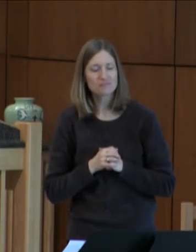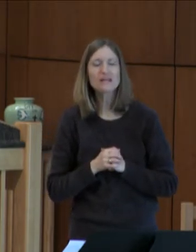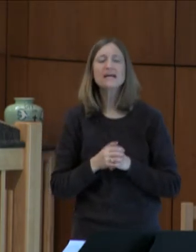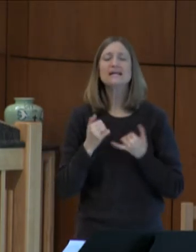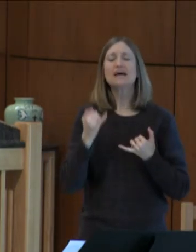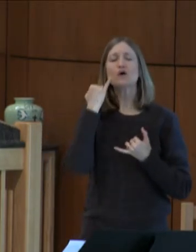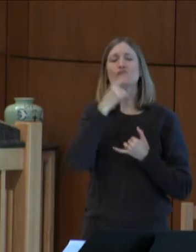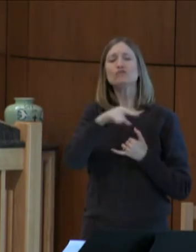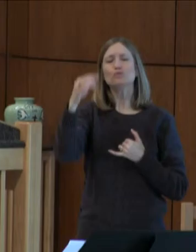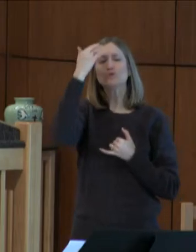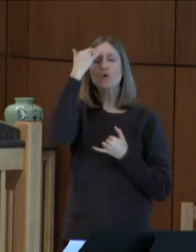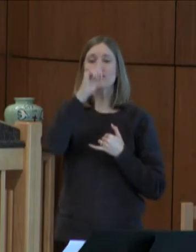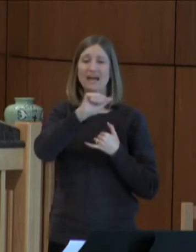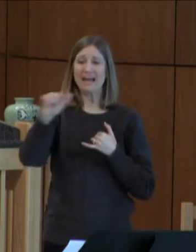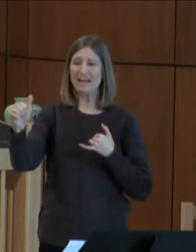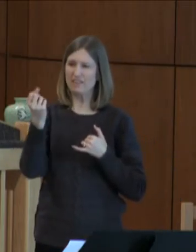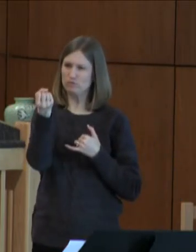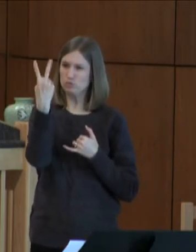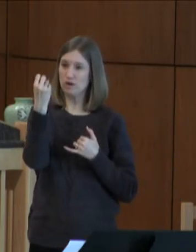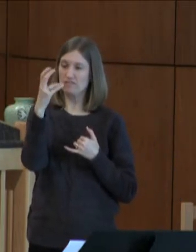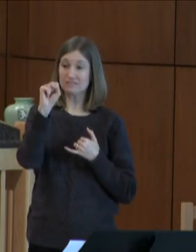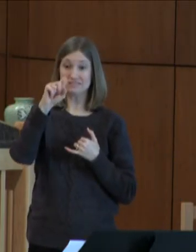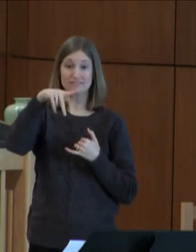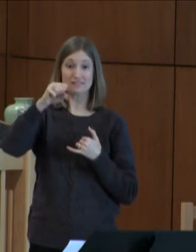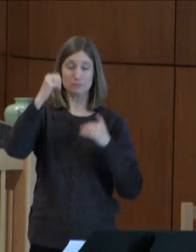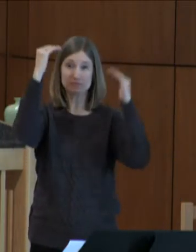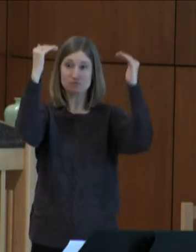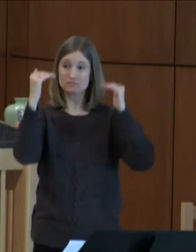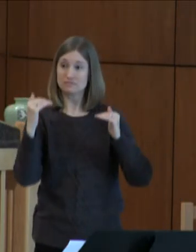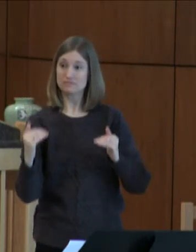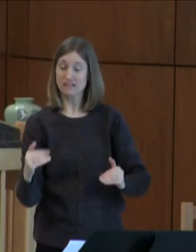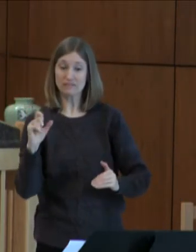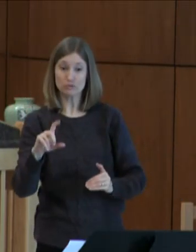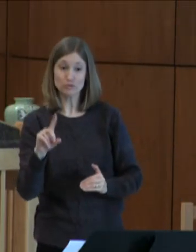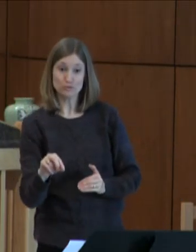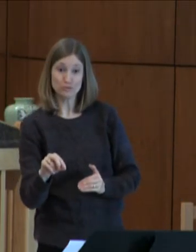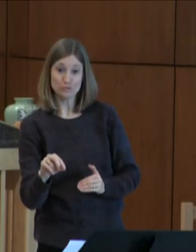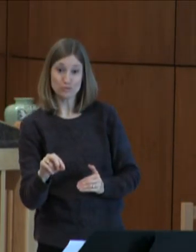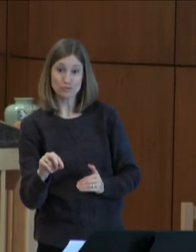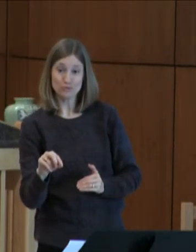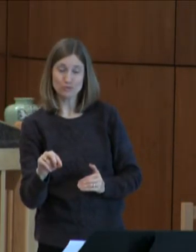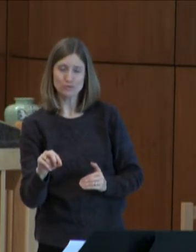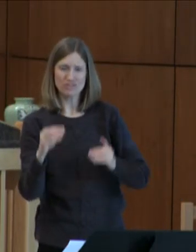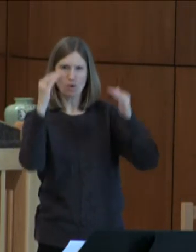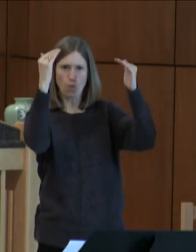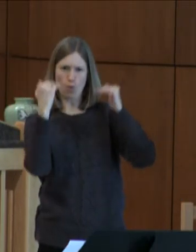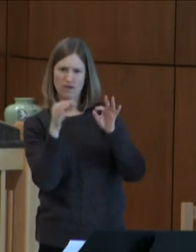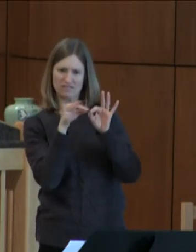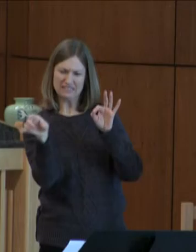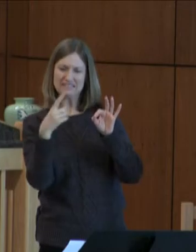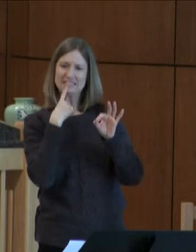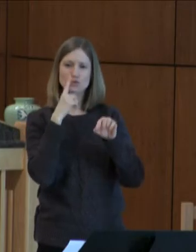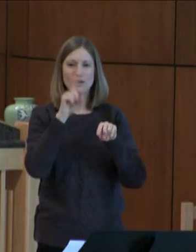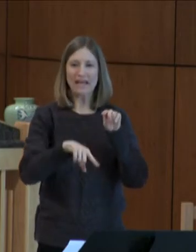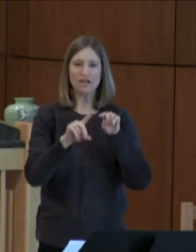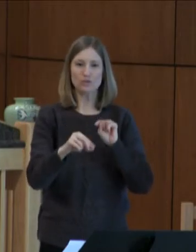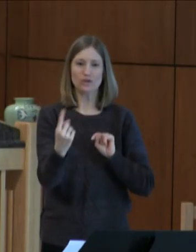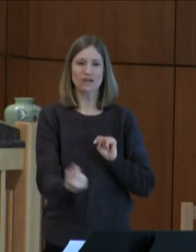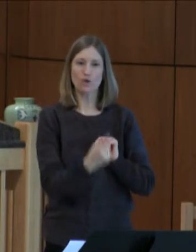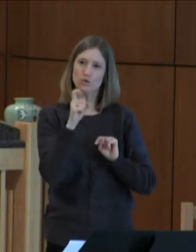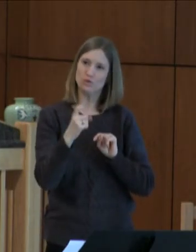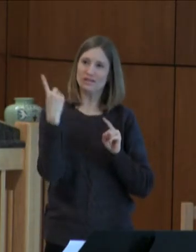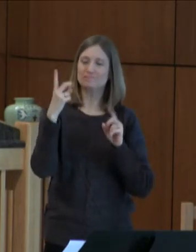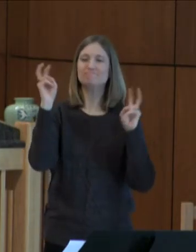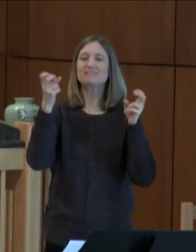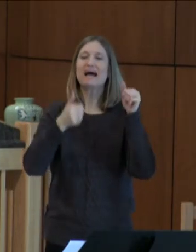realization you cannot do it yourself. You need what they call a higher power. That is